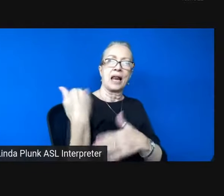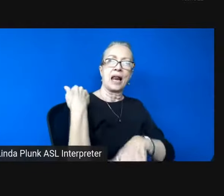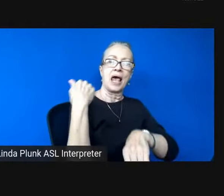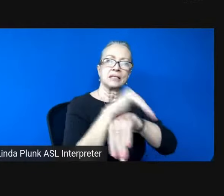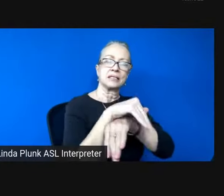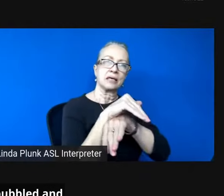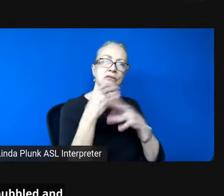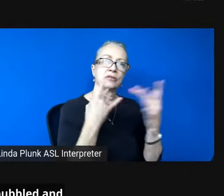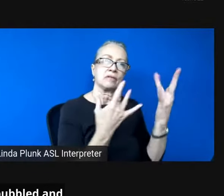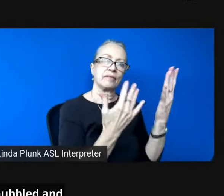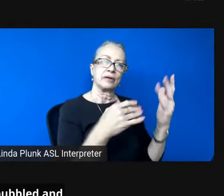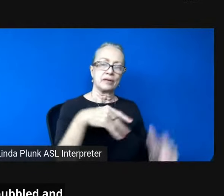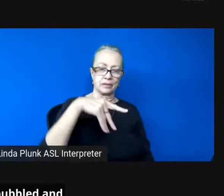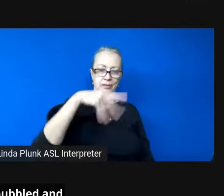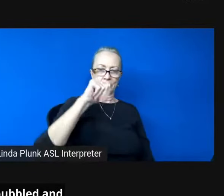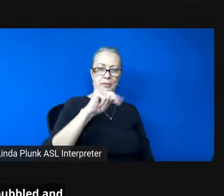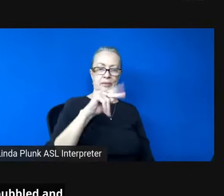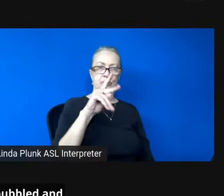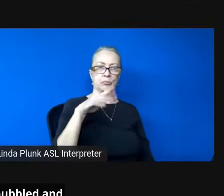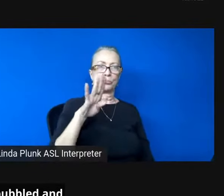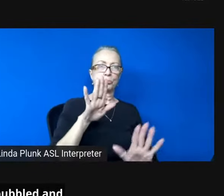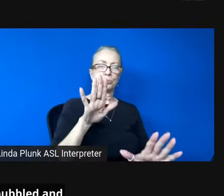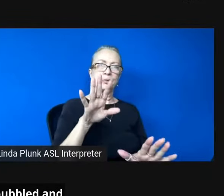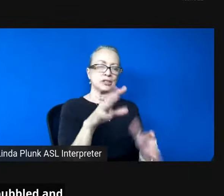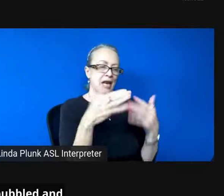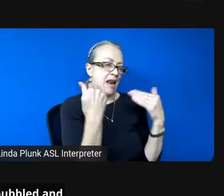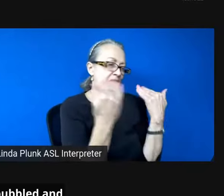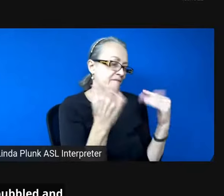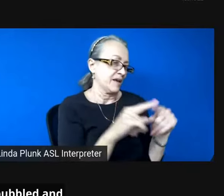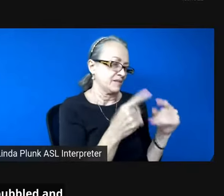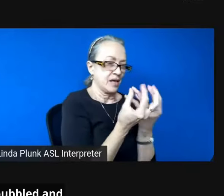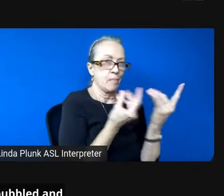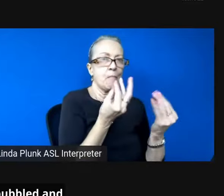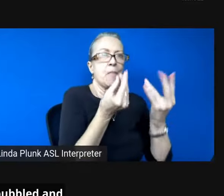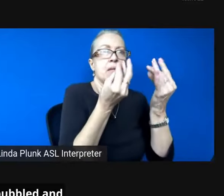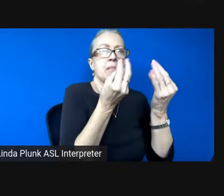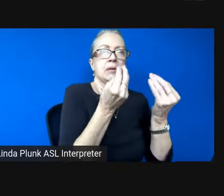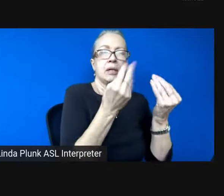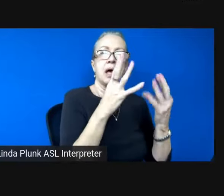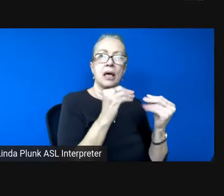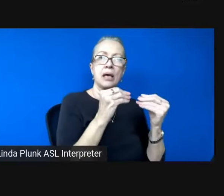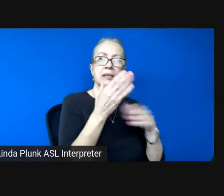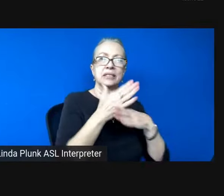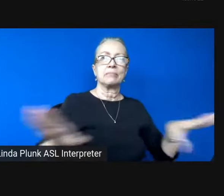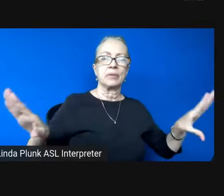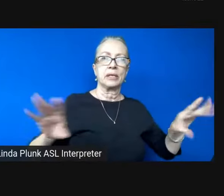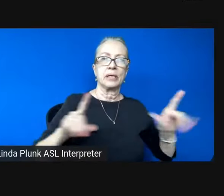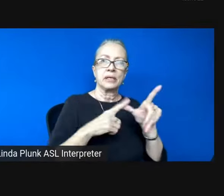pushed cackling as they bubbled and split then dreamless dark